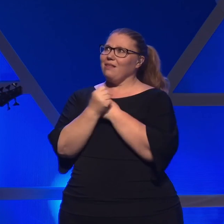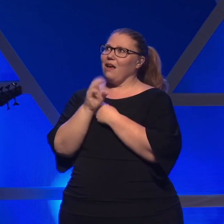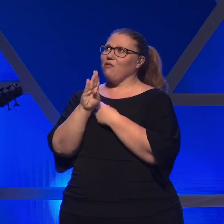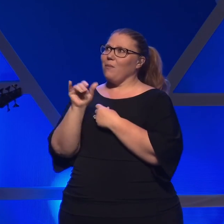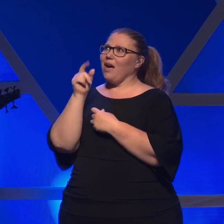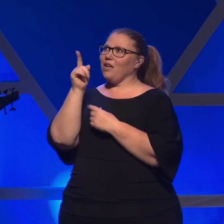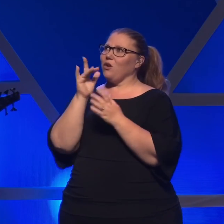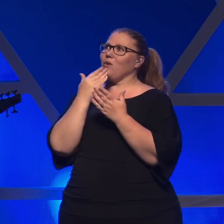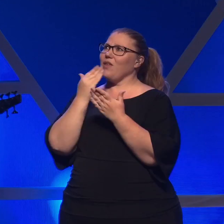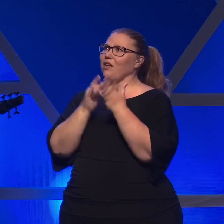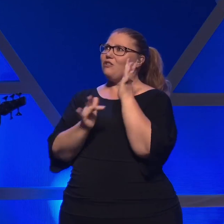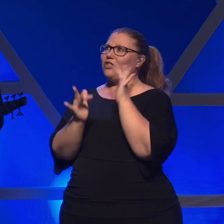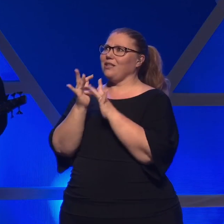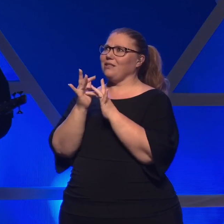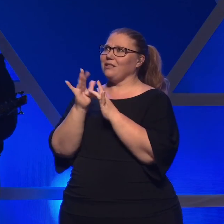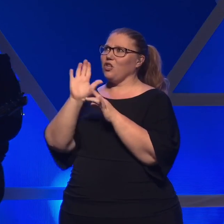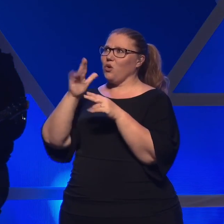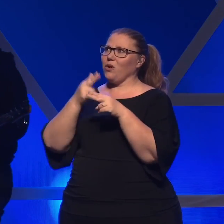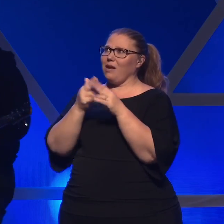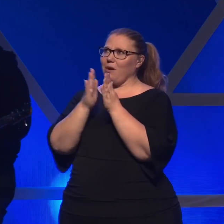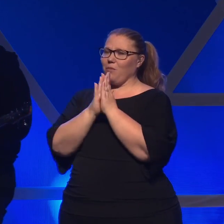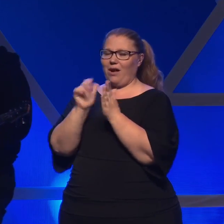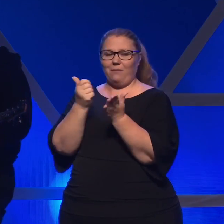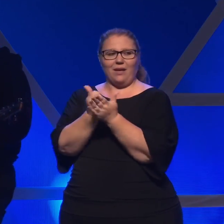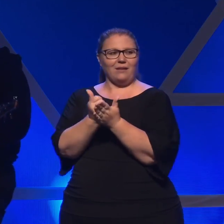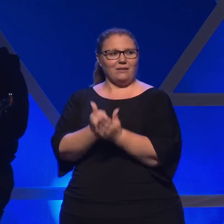Thank you, Jesus. In your name we pray. Amen.